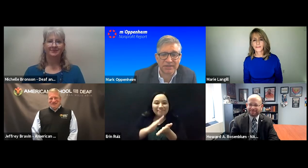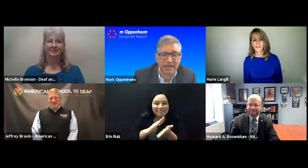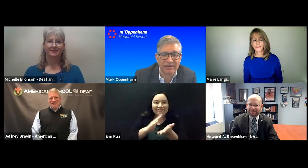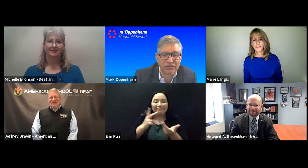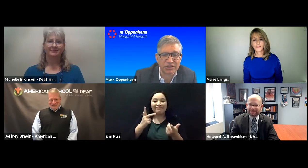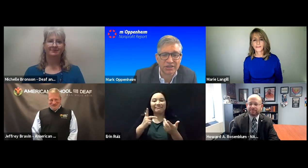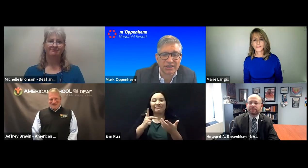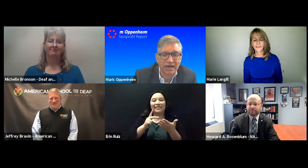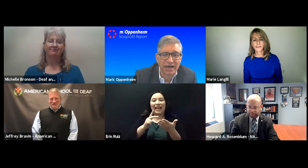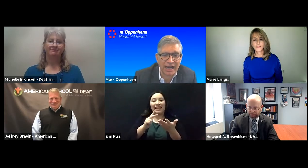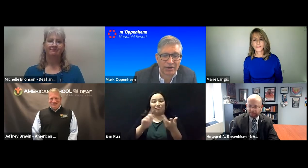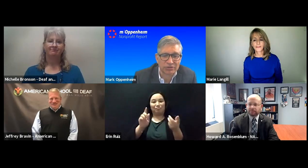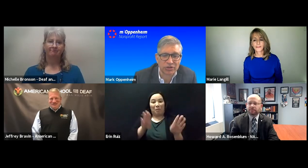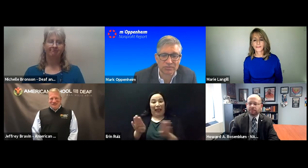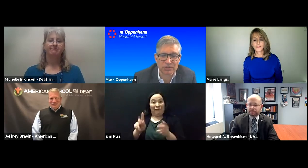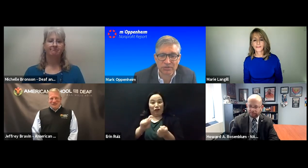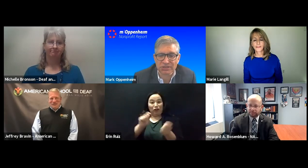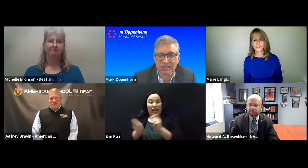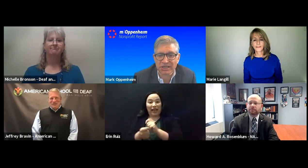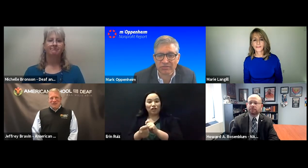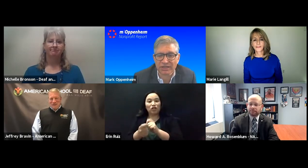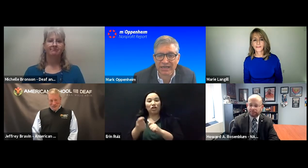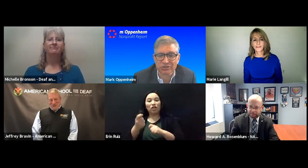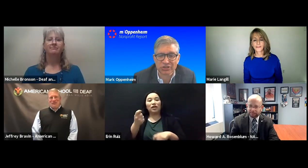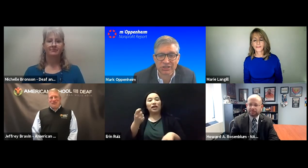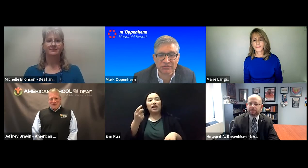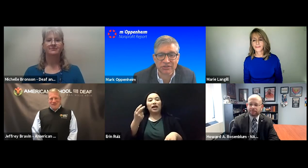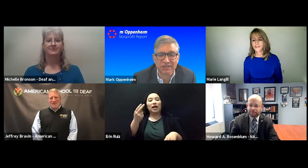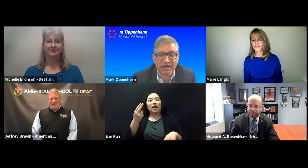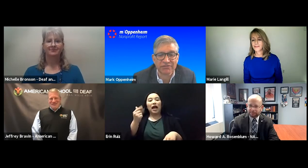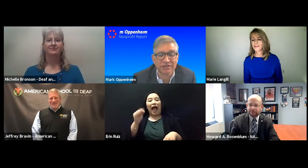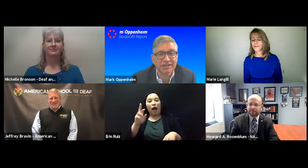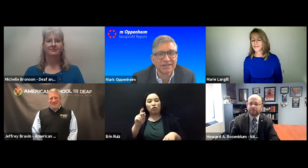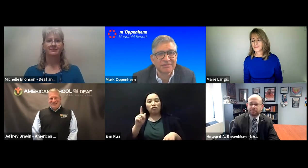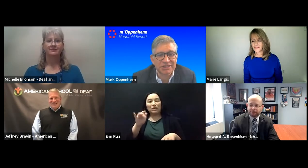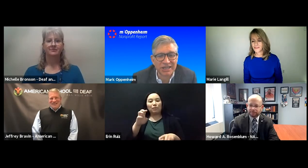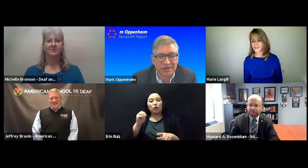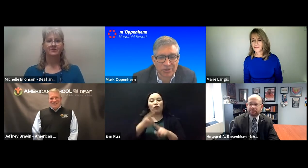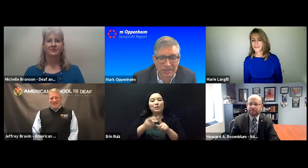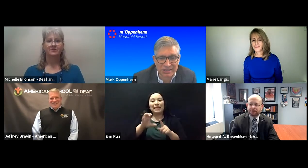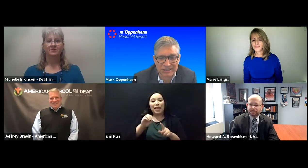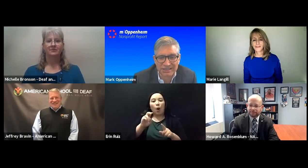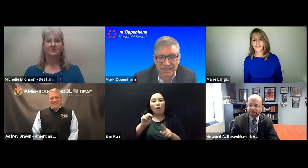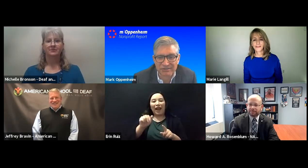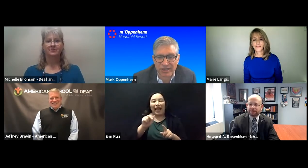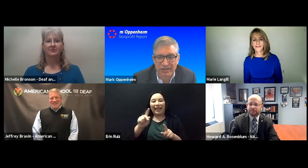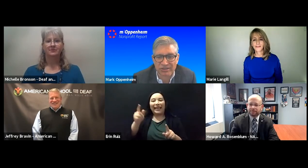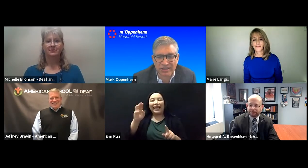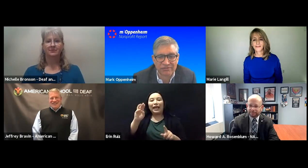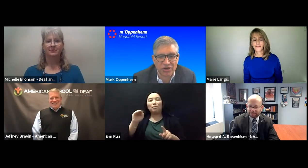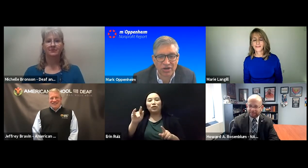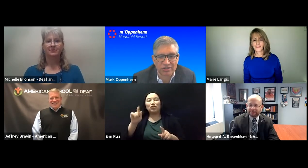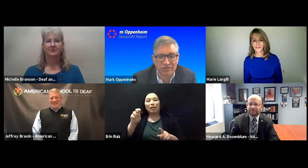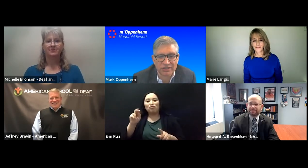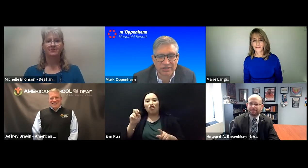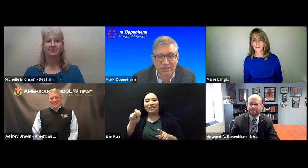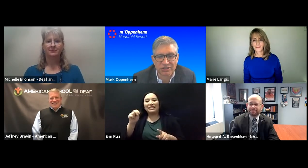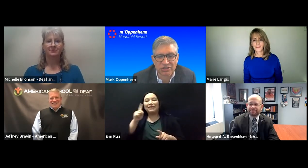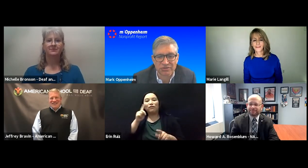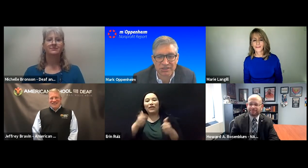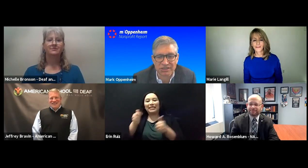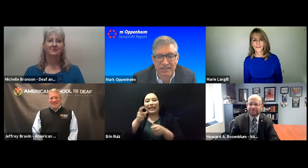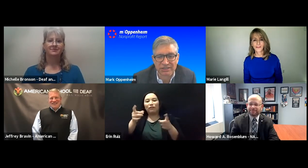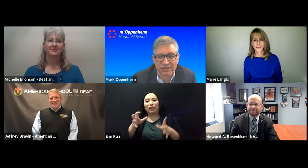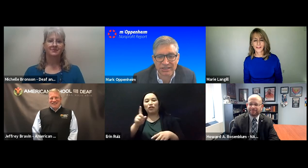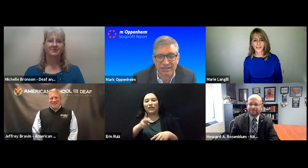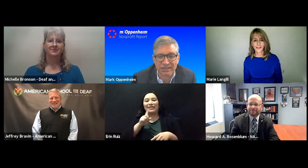behavior. Howard Rosenblum, CEO of the National Association for the Deaf. Michelle Bronson, Executive Director of the Deaf and Hard of Hearing